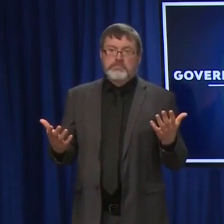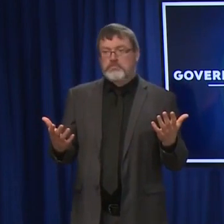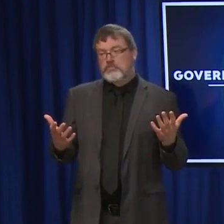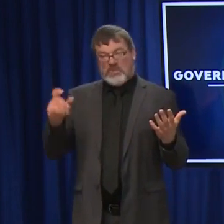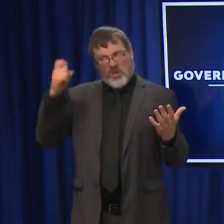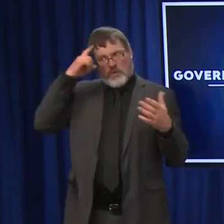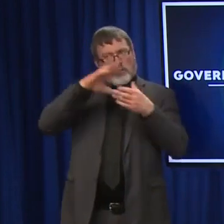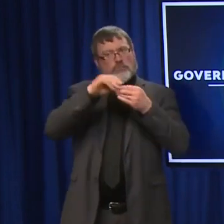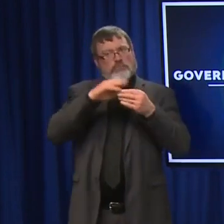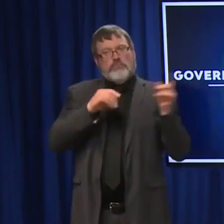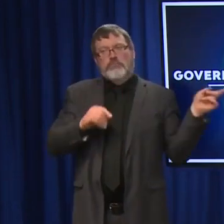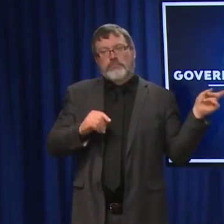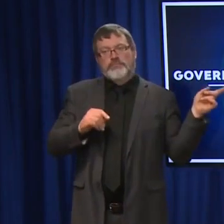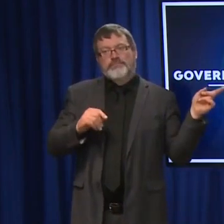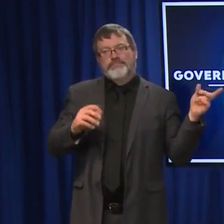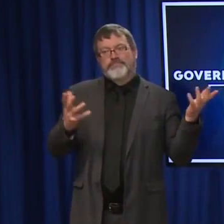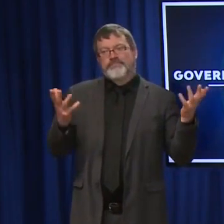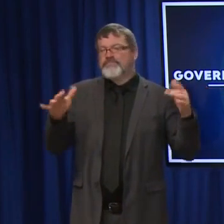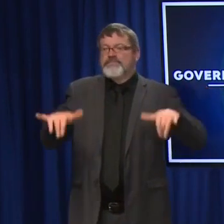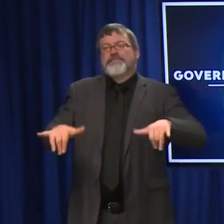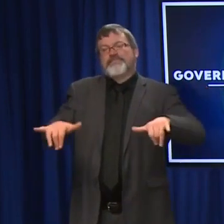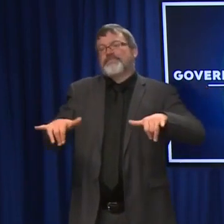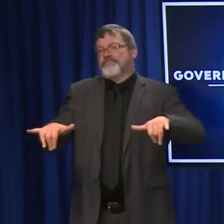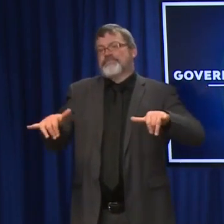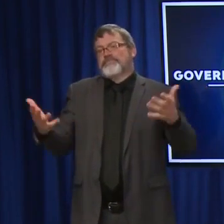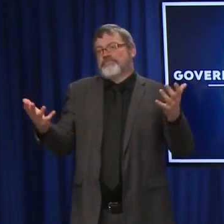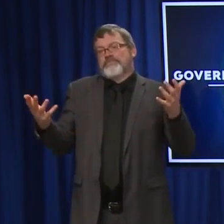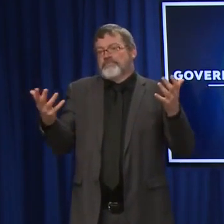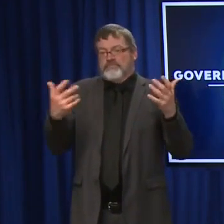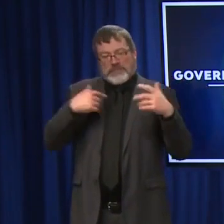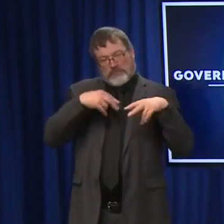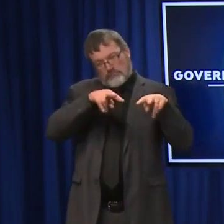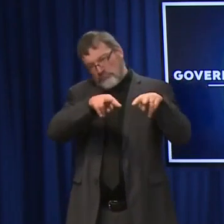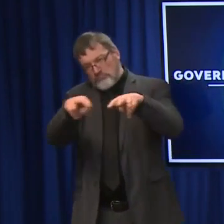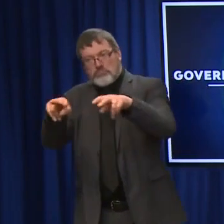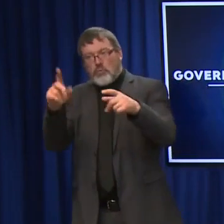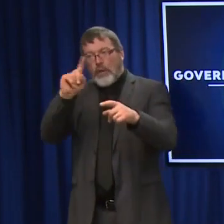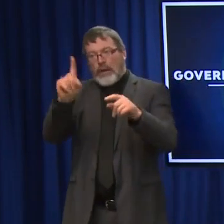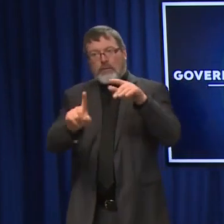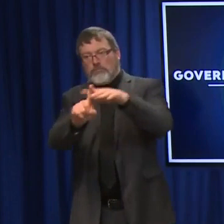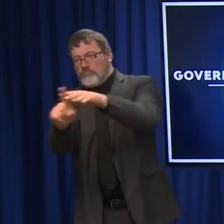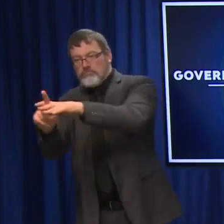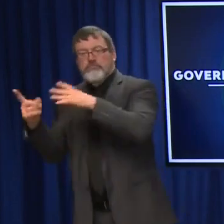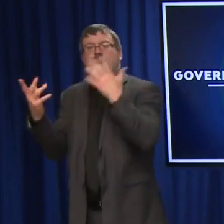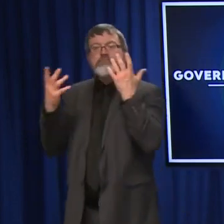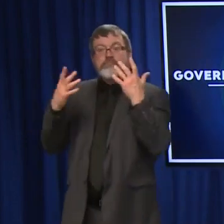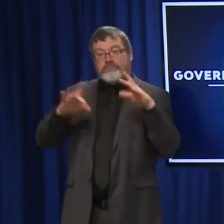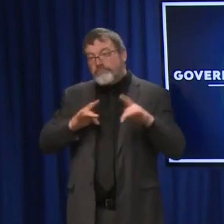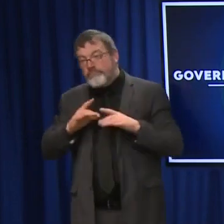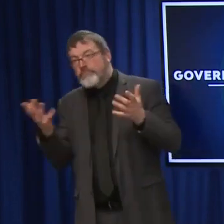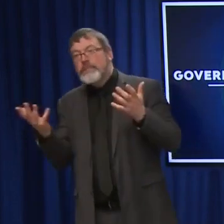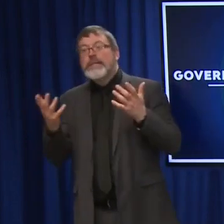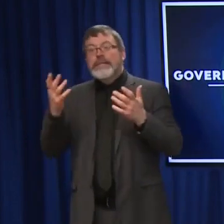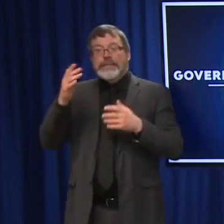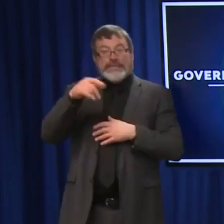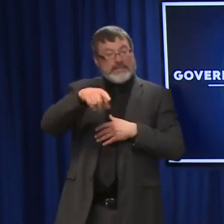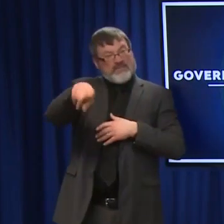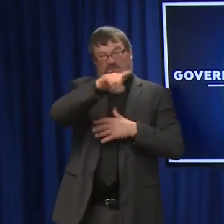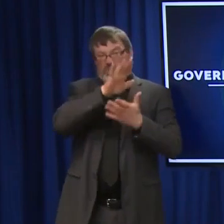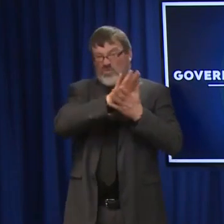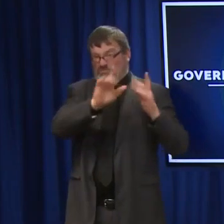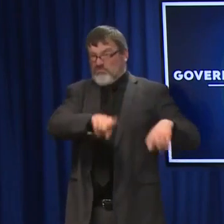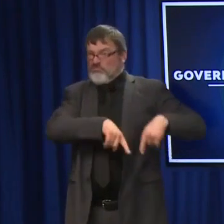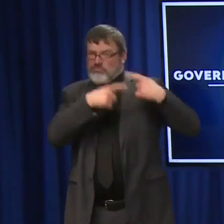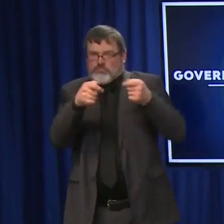everywhere. You know, with this winter surge, it is definitely surging in schools. I think schools overall have done a fantastic job